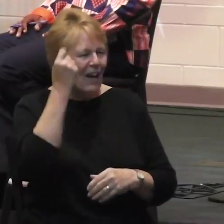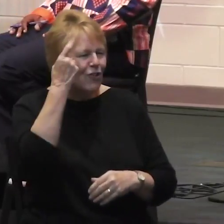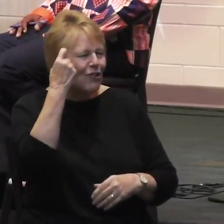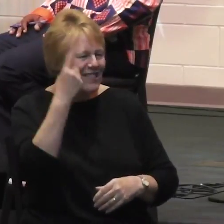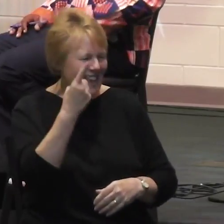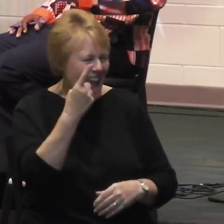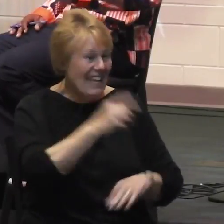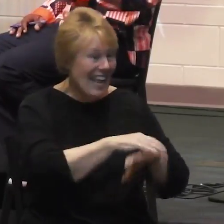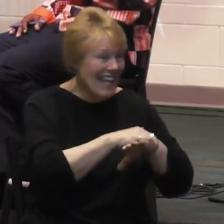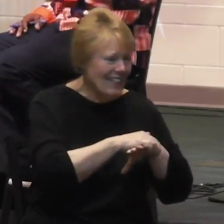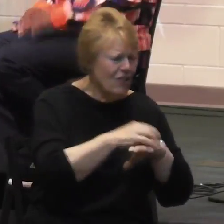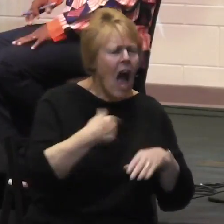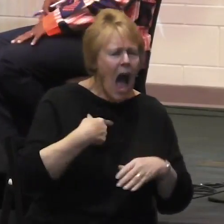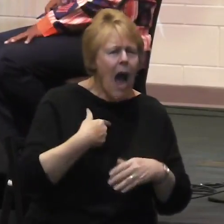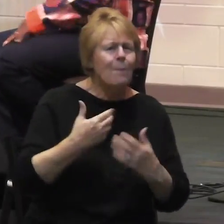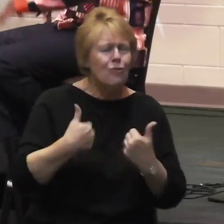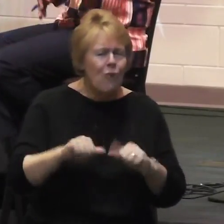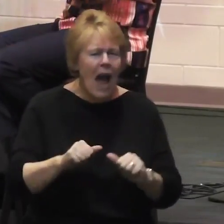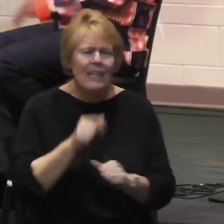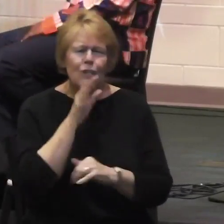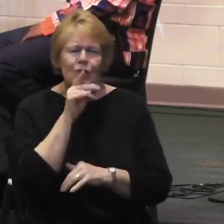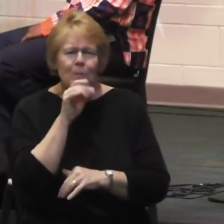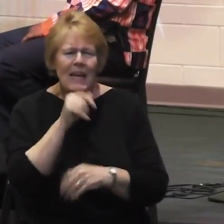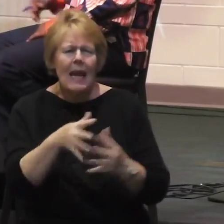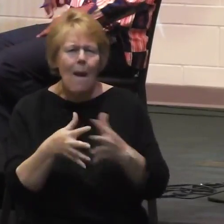But I'm more comfortable with English.